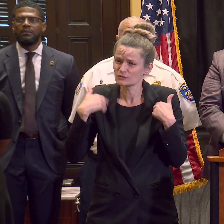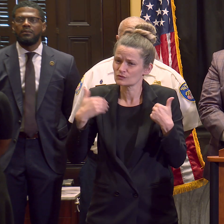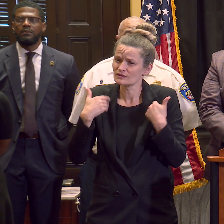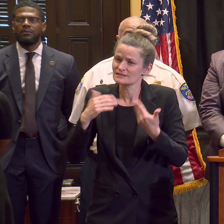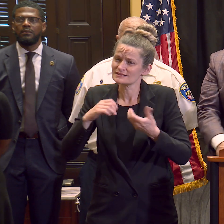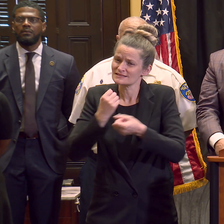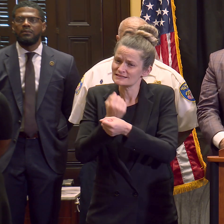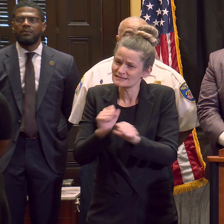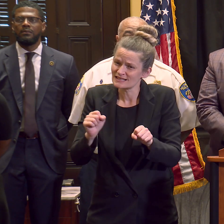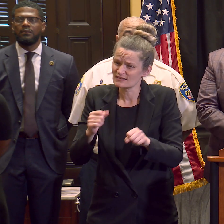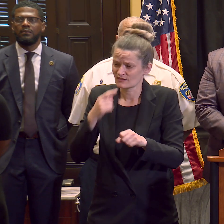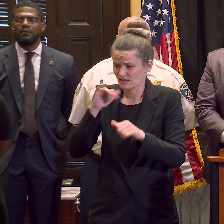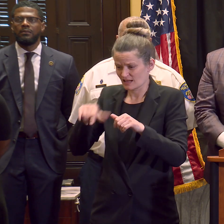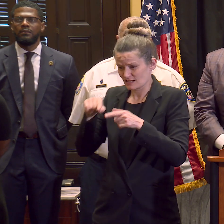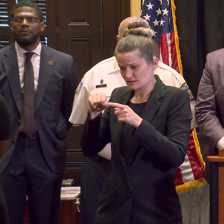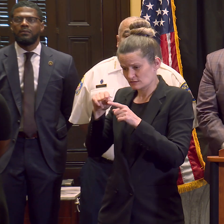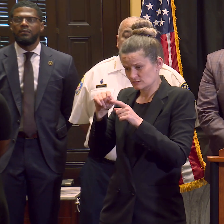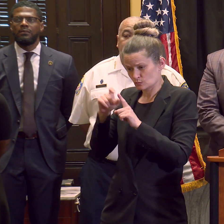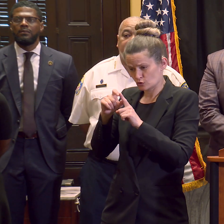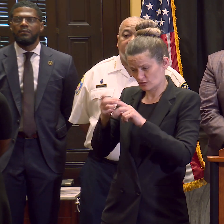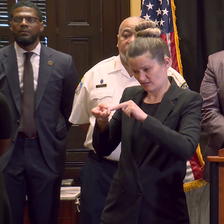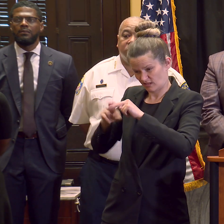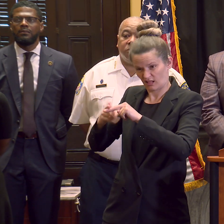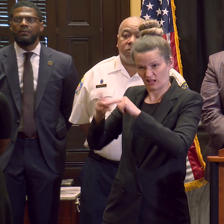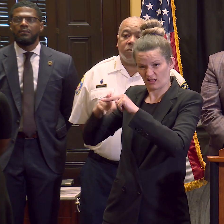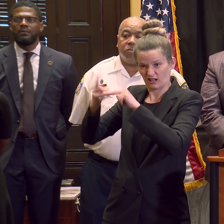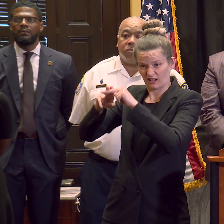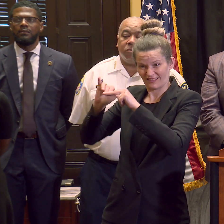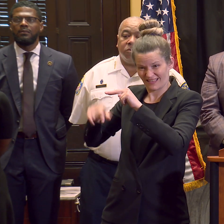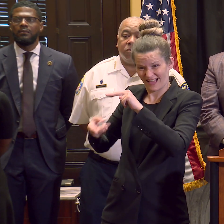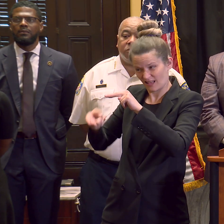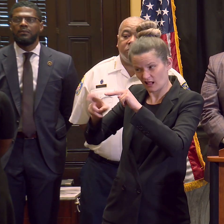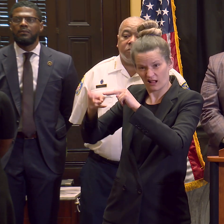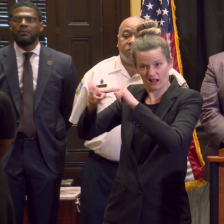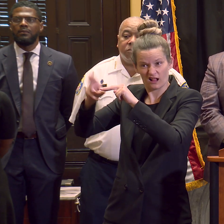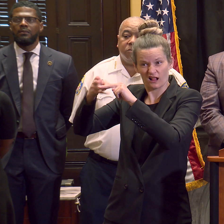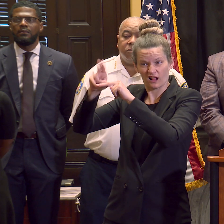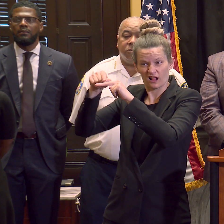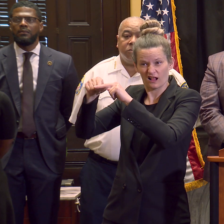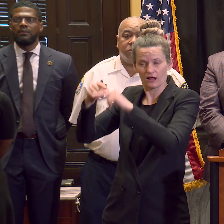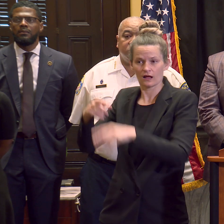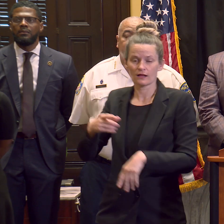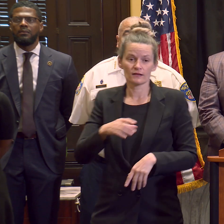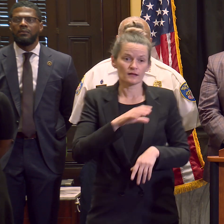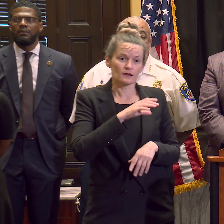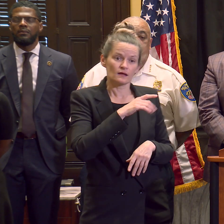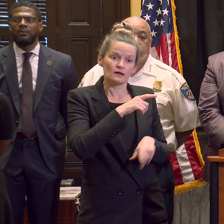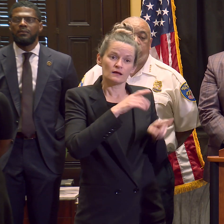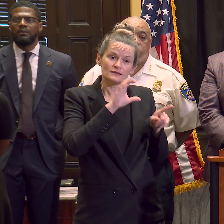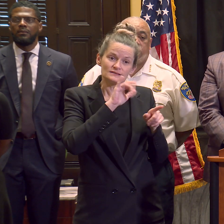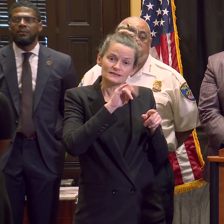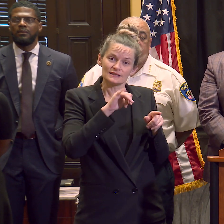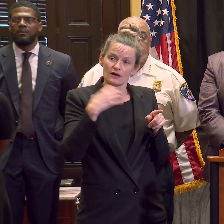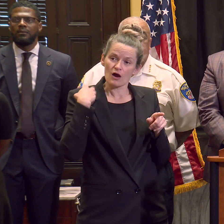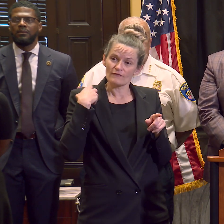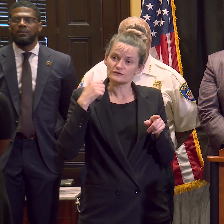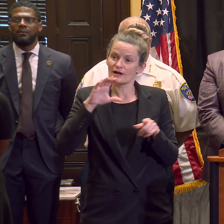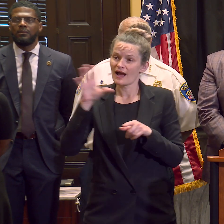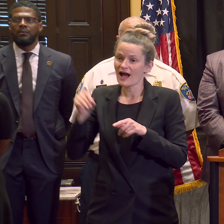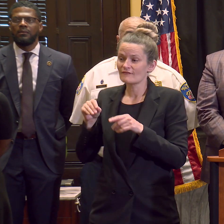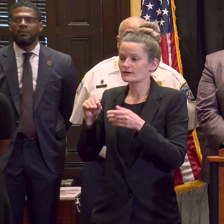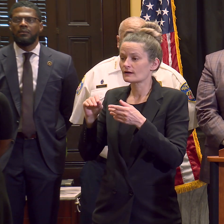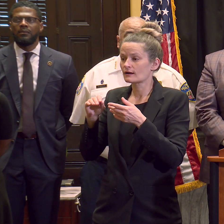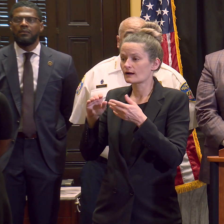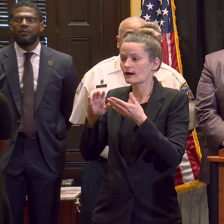increased presence of city officials, African American male engagement, BPD, and otherwise, to keep